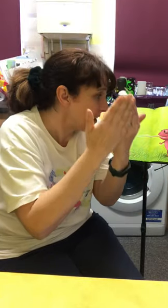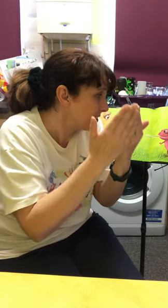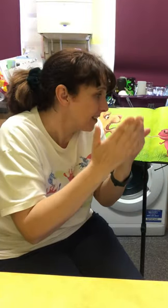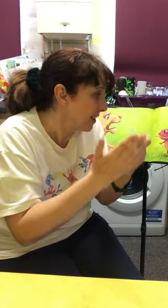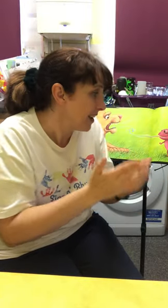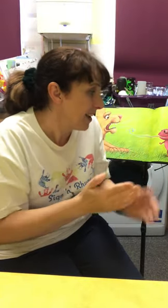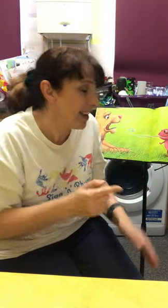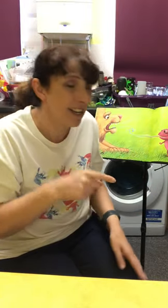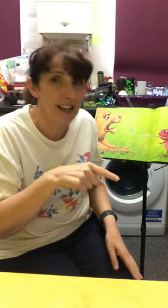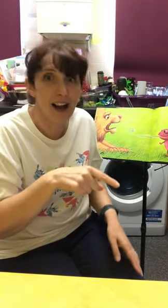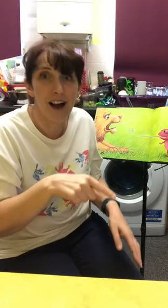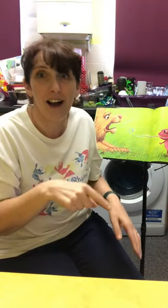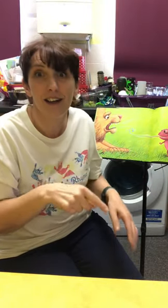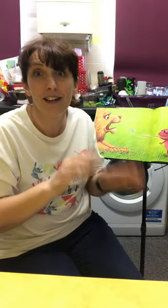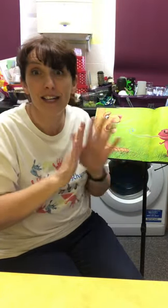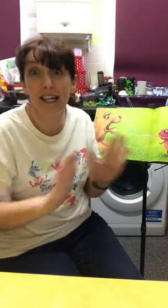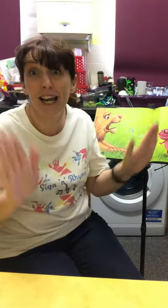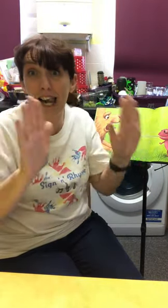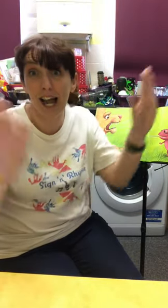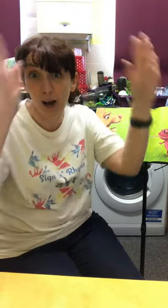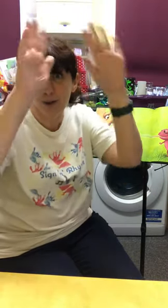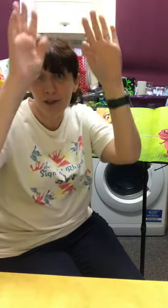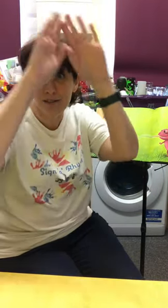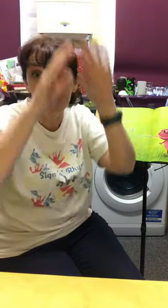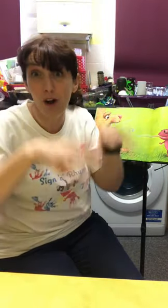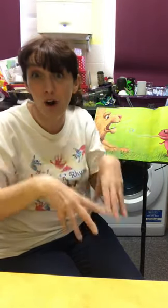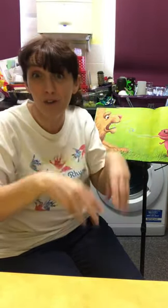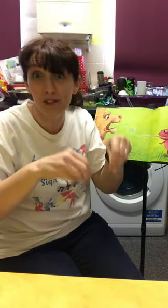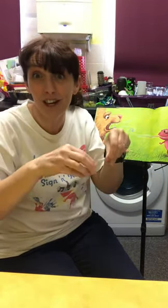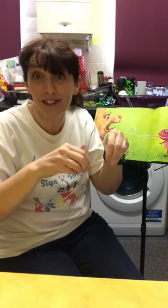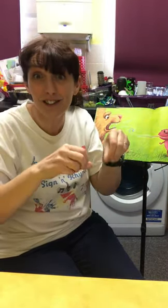in a cloud of dust.